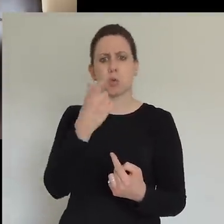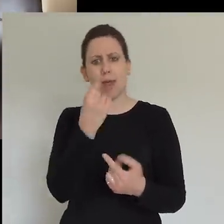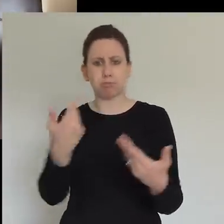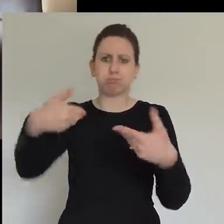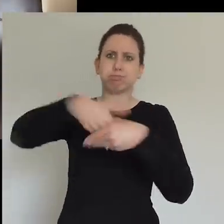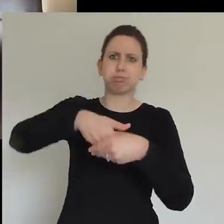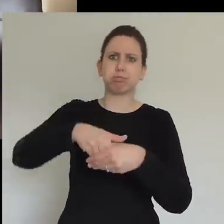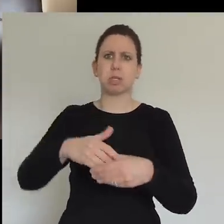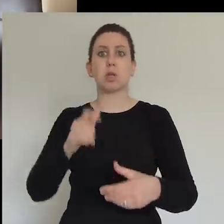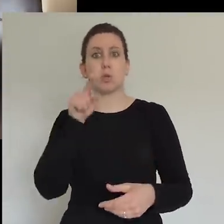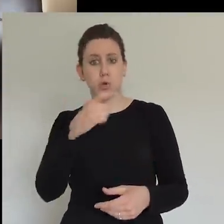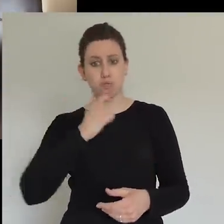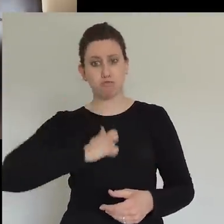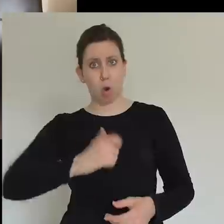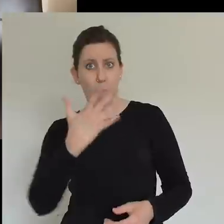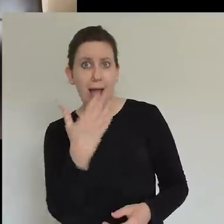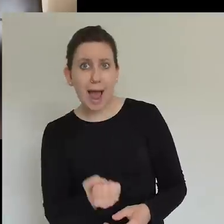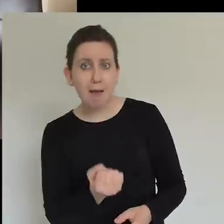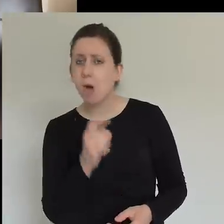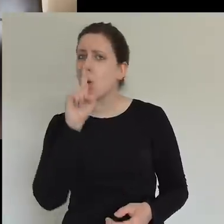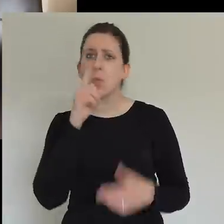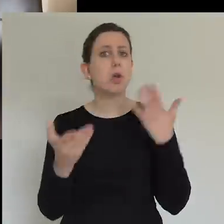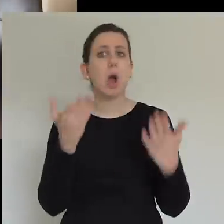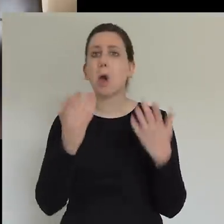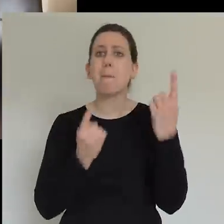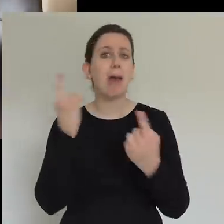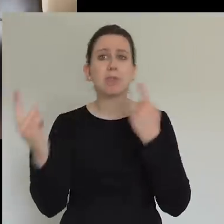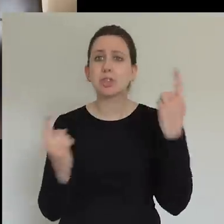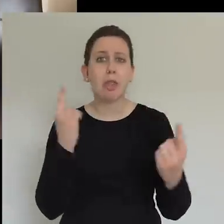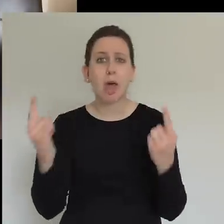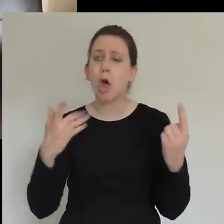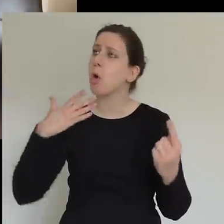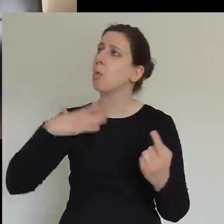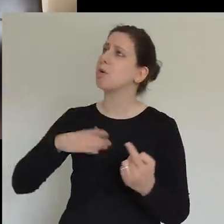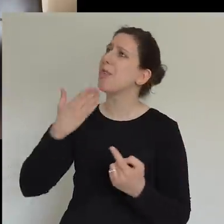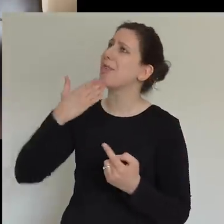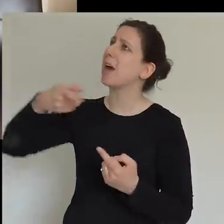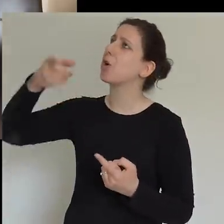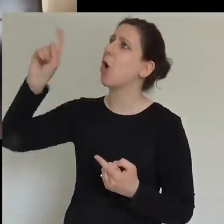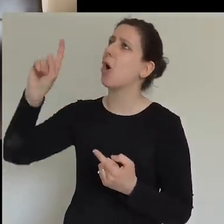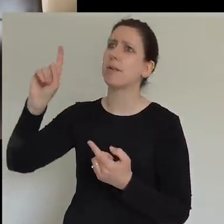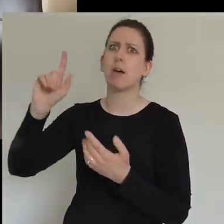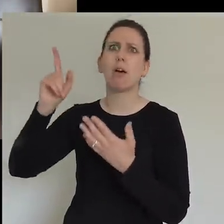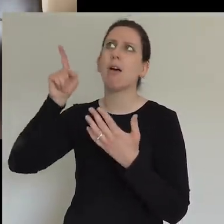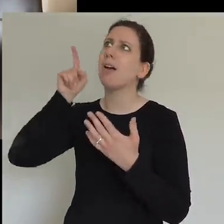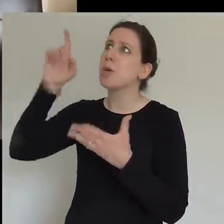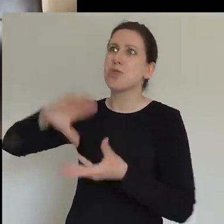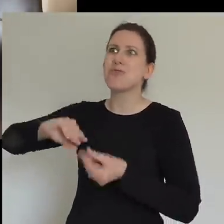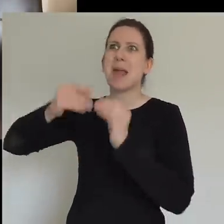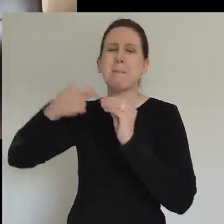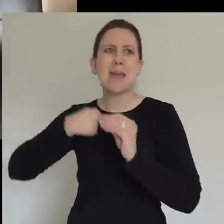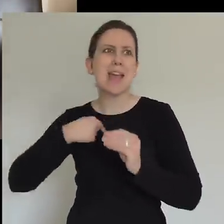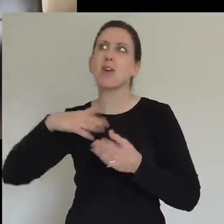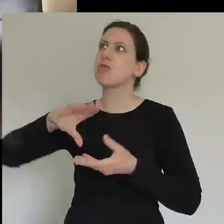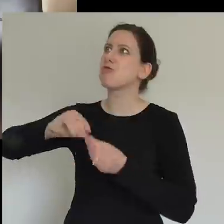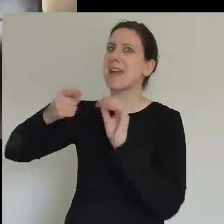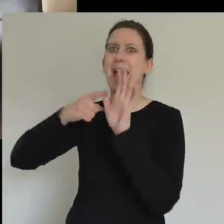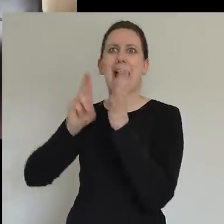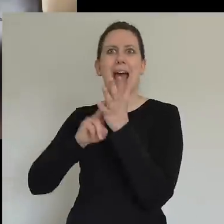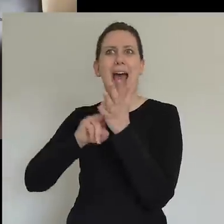We need to thank God for making both of us so the body can work. You know, I love Anne dearly. She's amazing. But I'm glad there's only one of Anne, because you know, one